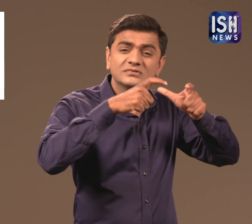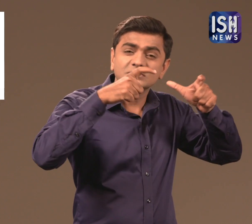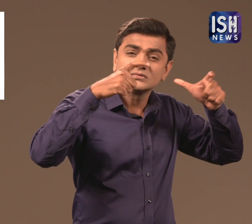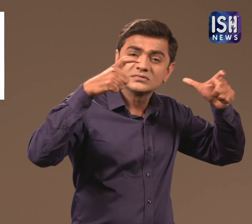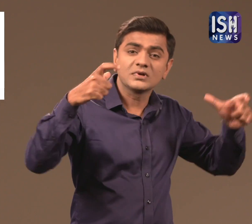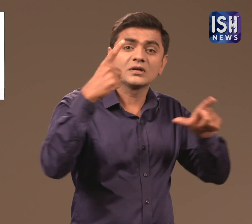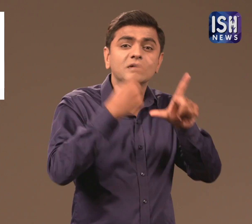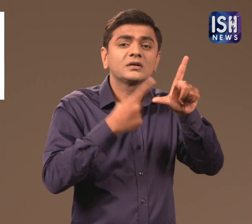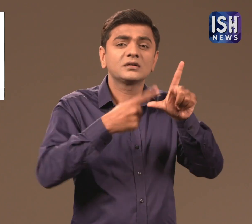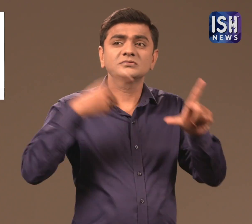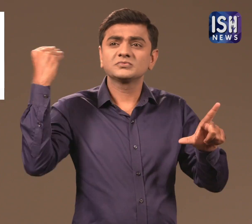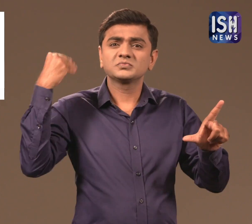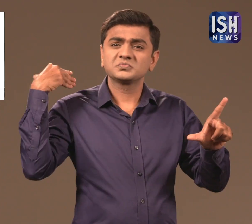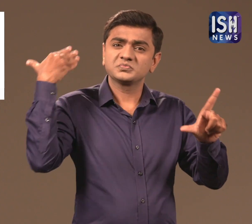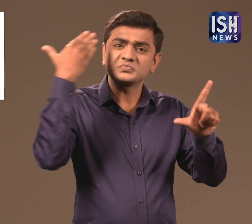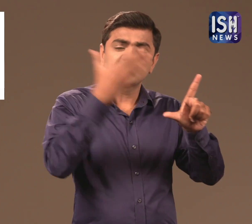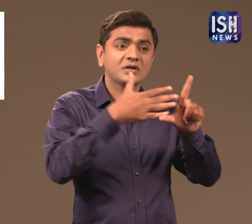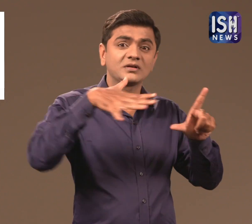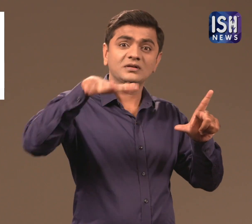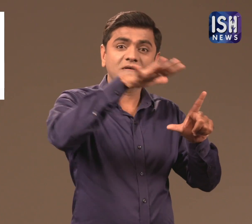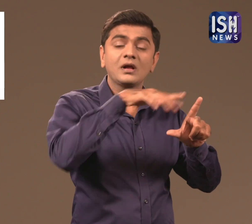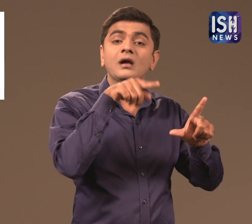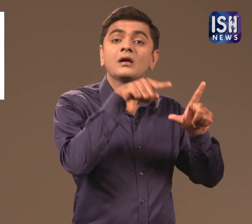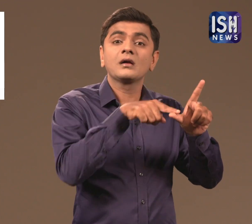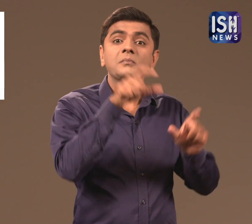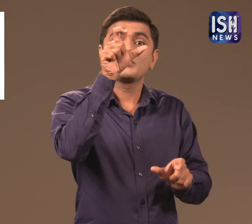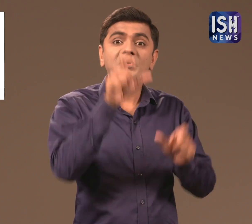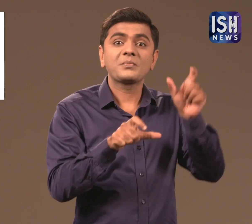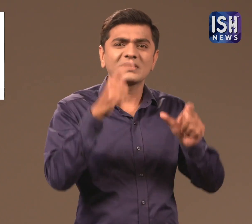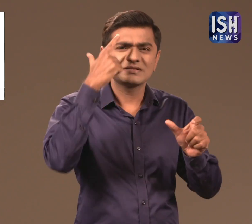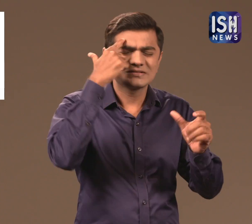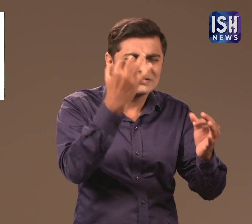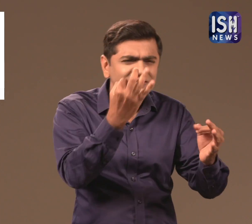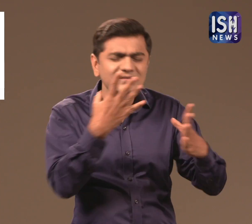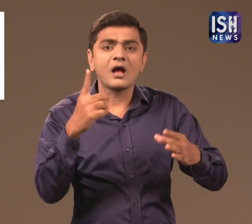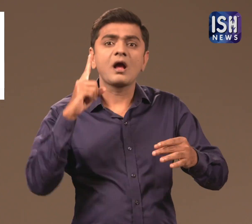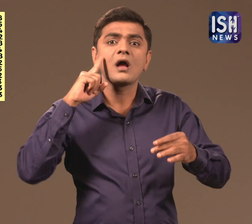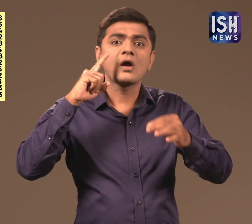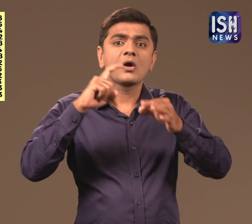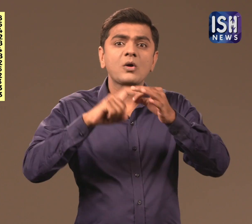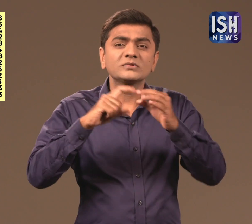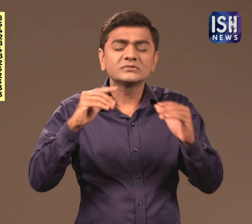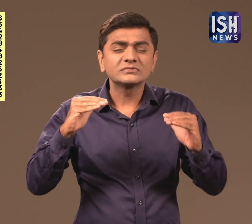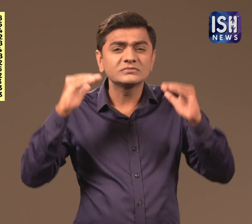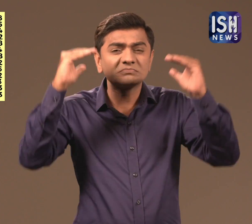Mensa is the largest and oldest high IQ society with many members in the world.